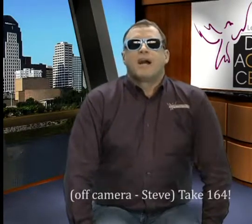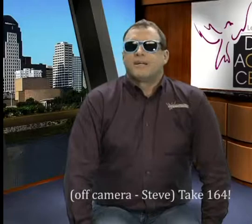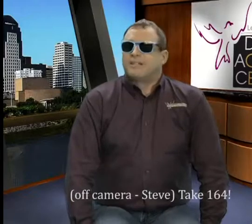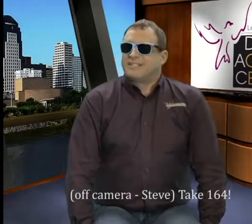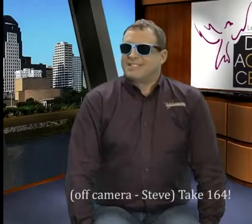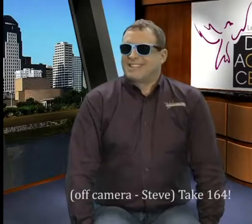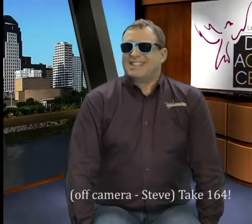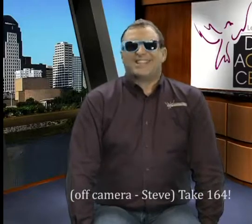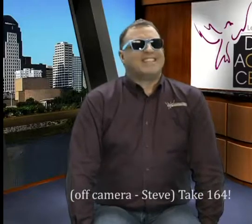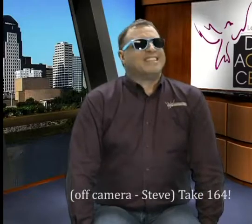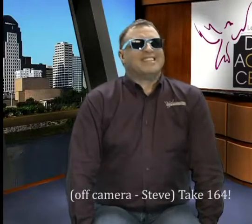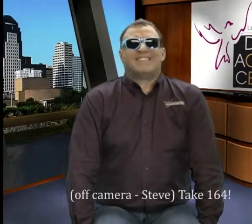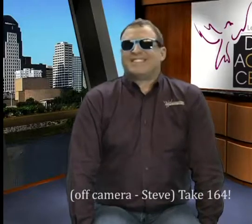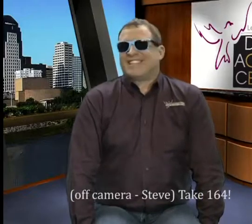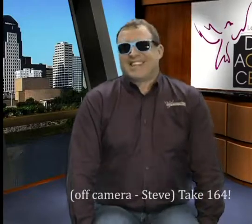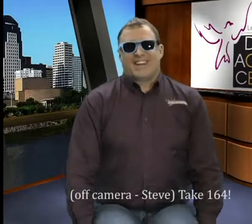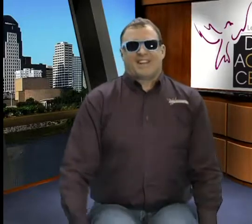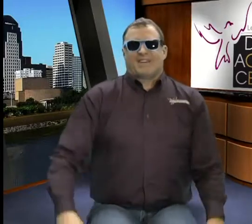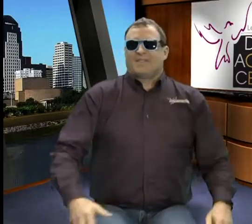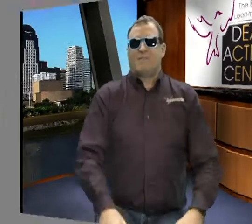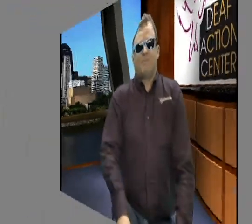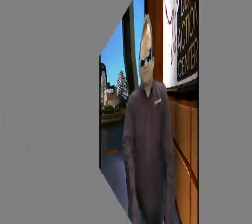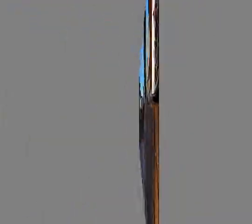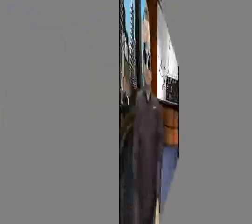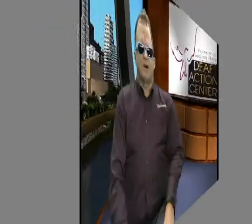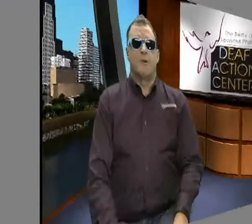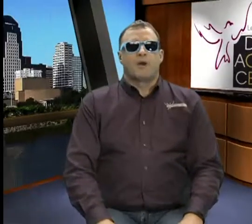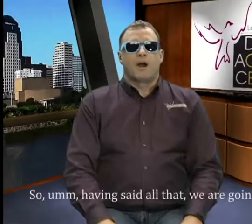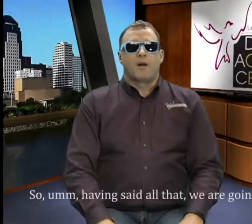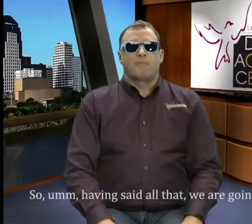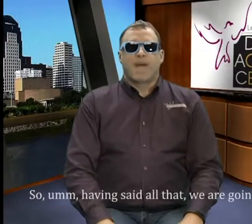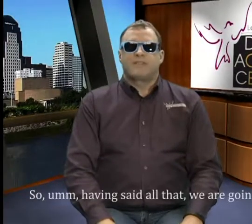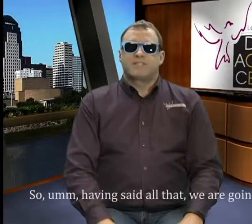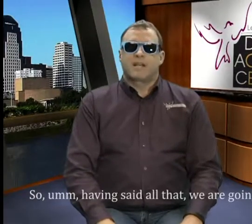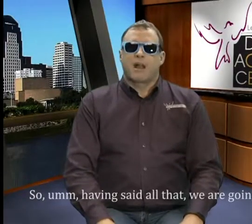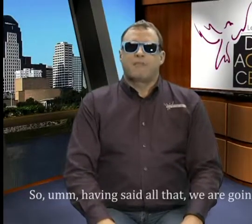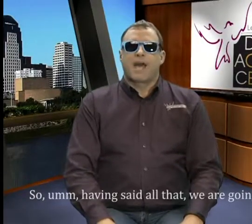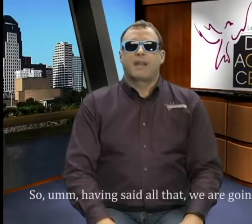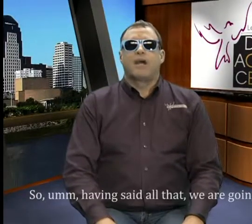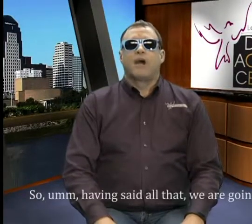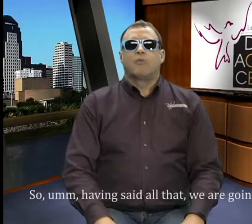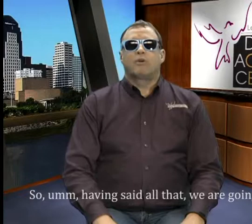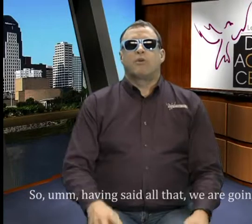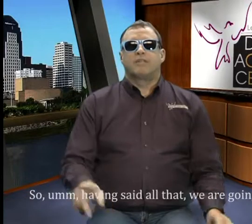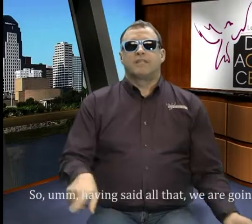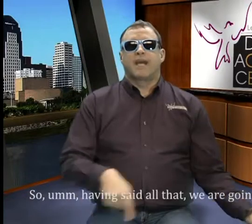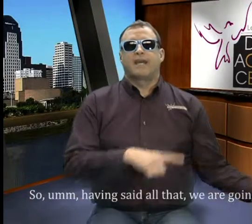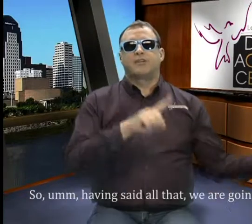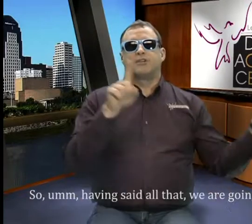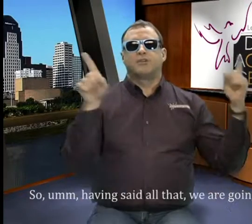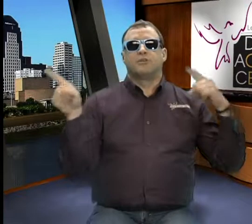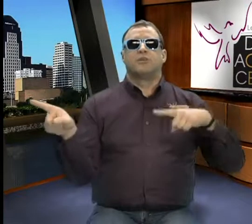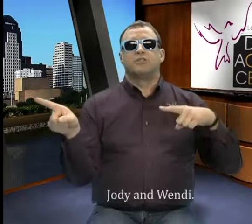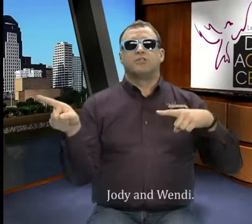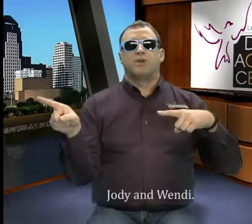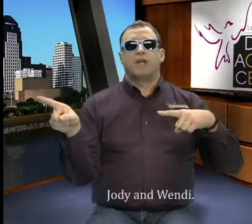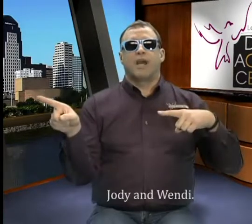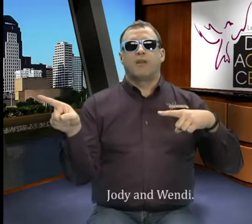164. So, having said all of that, we're going to take it to Jody and